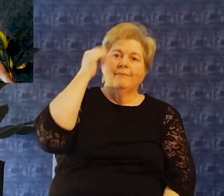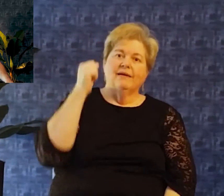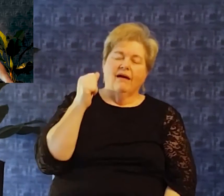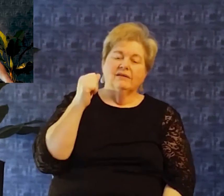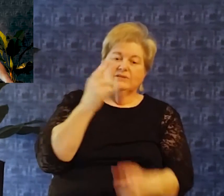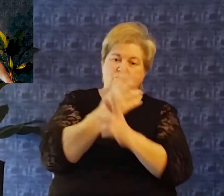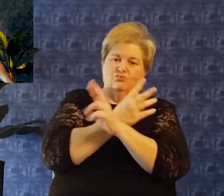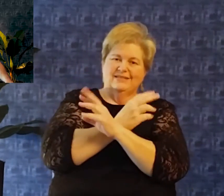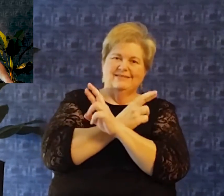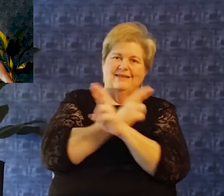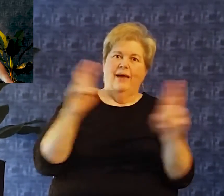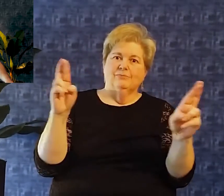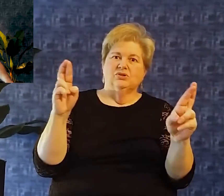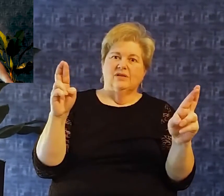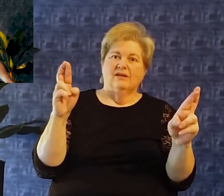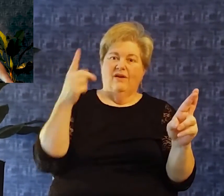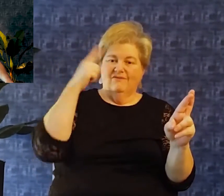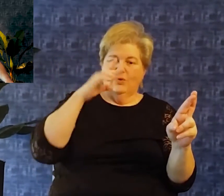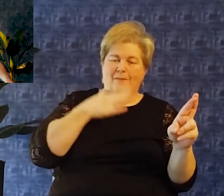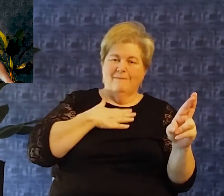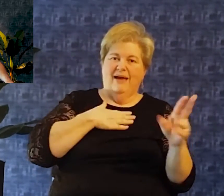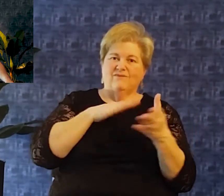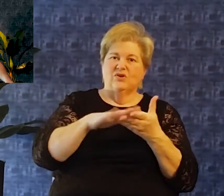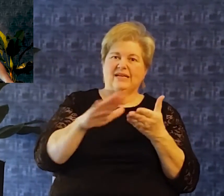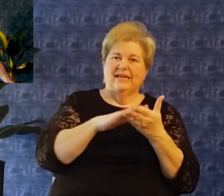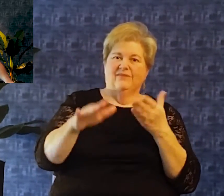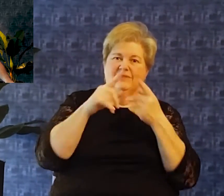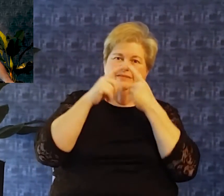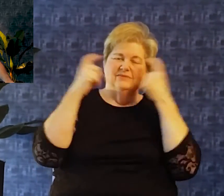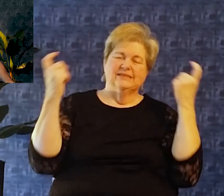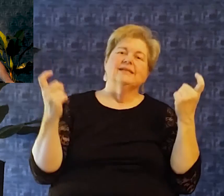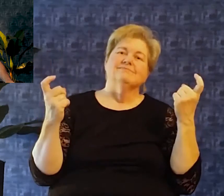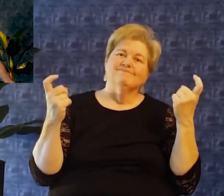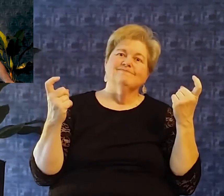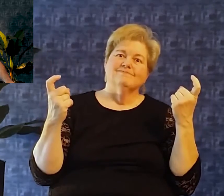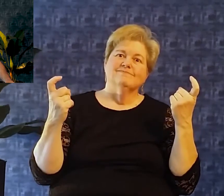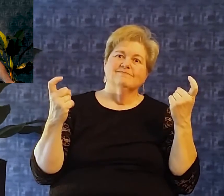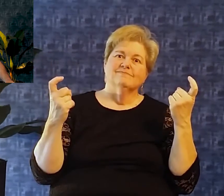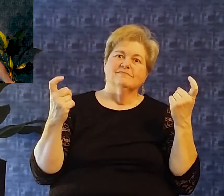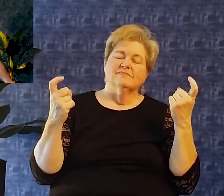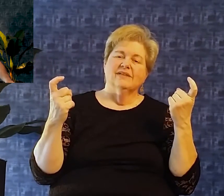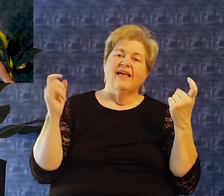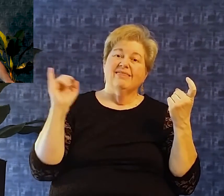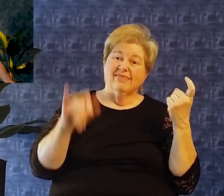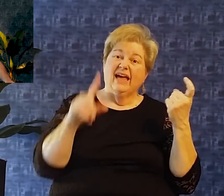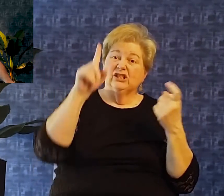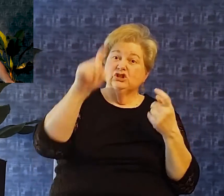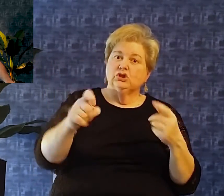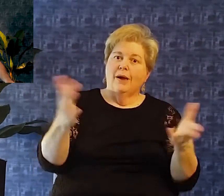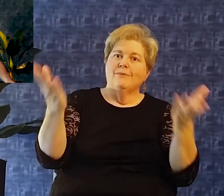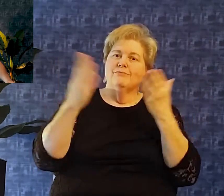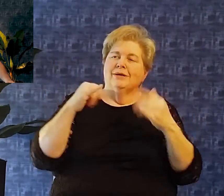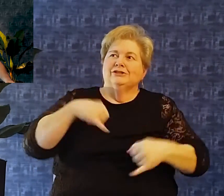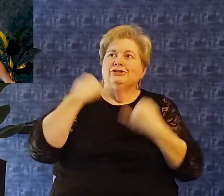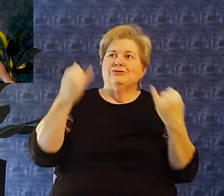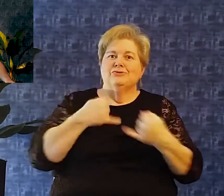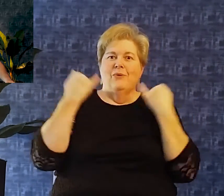That ought to bring joy to our heart In fact, david says in this psalm when he says lord, please